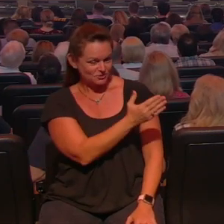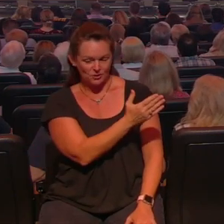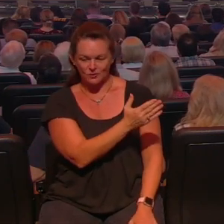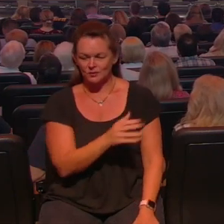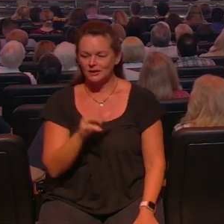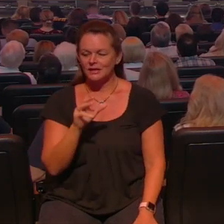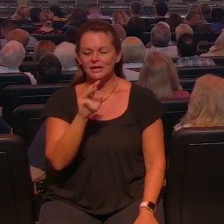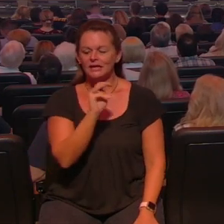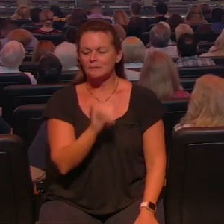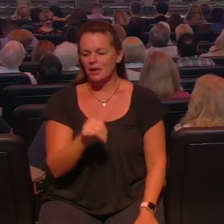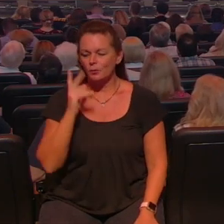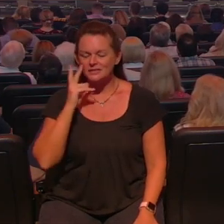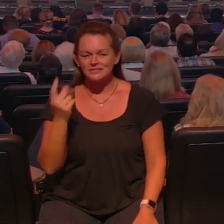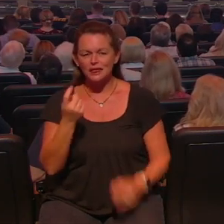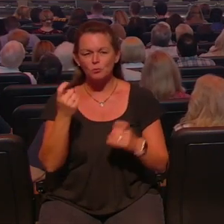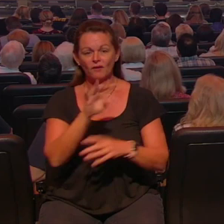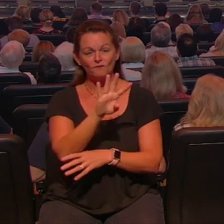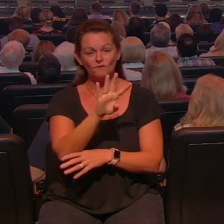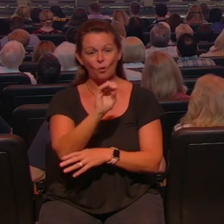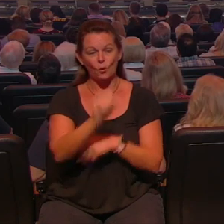we celebrate 40 years of marriage